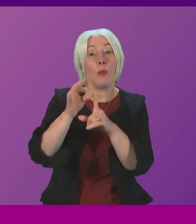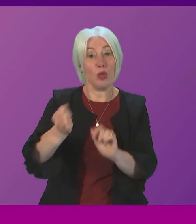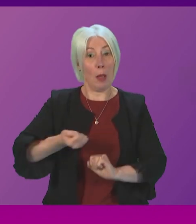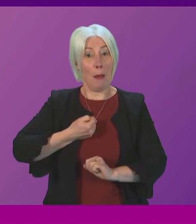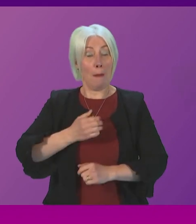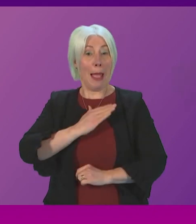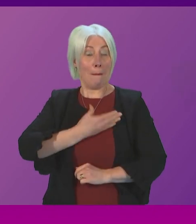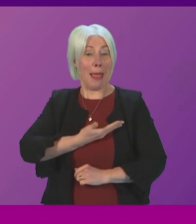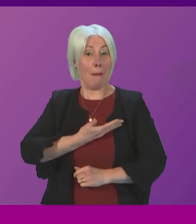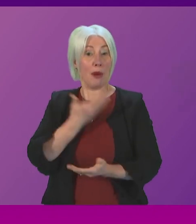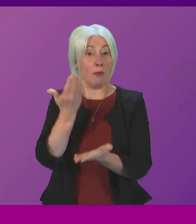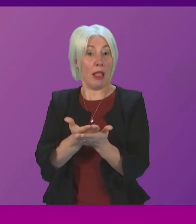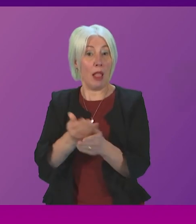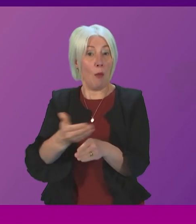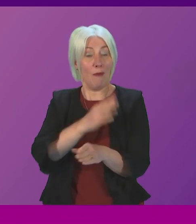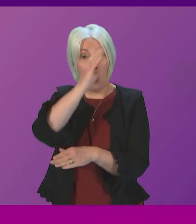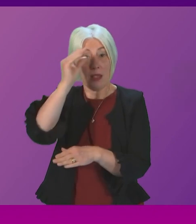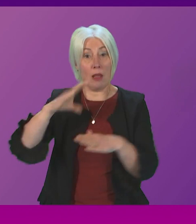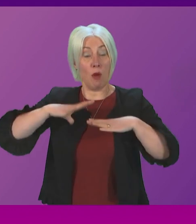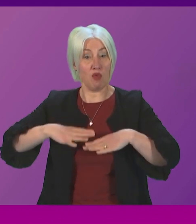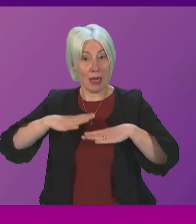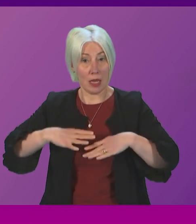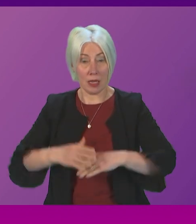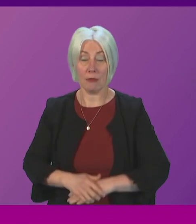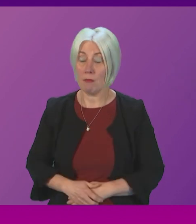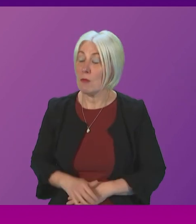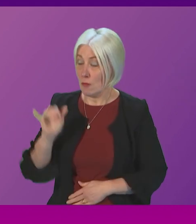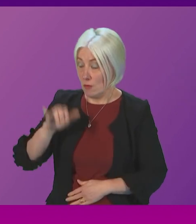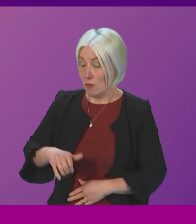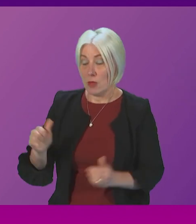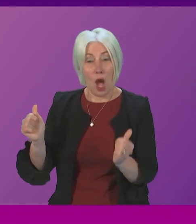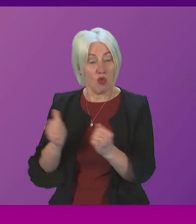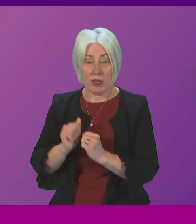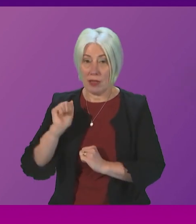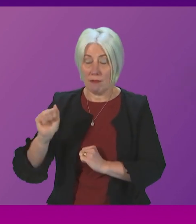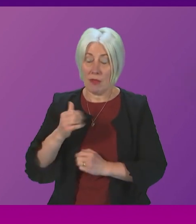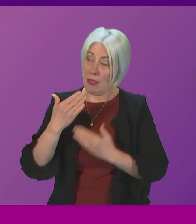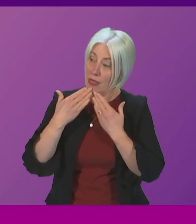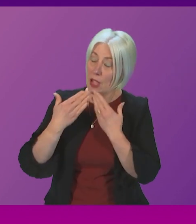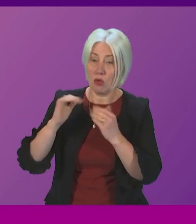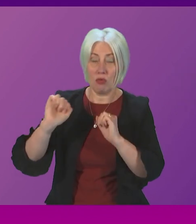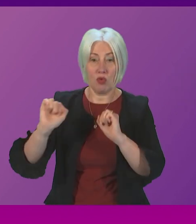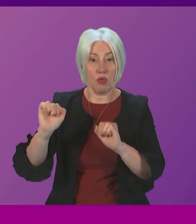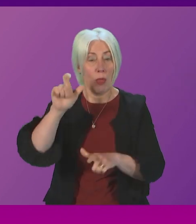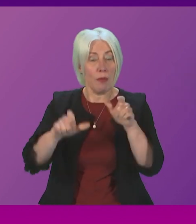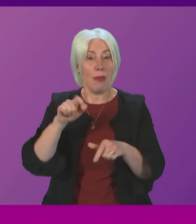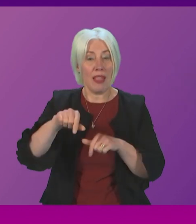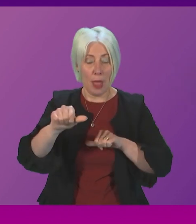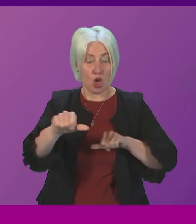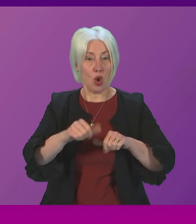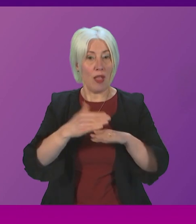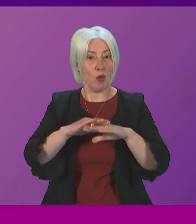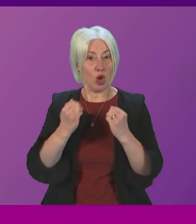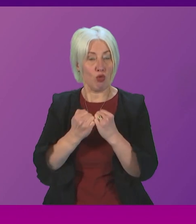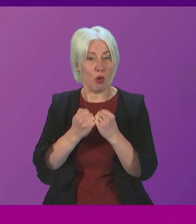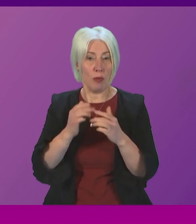Bill before summer recess? First Minister I absolutely fully agree with that I extend my thanks to the Members of the Working Group